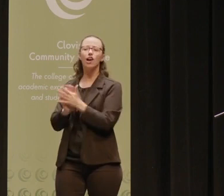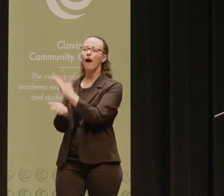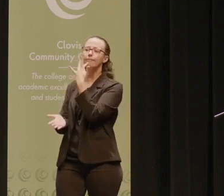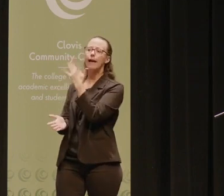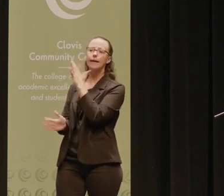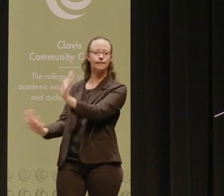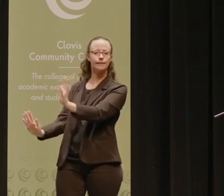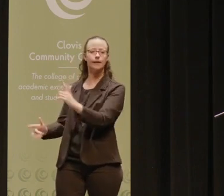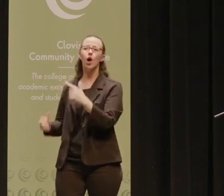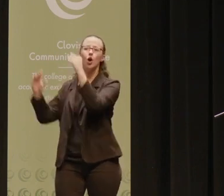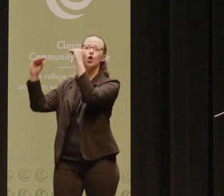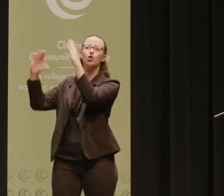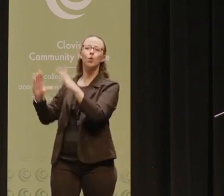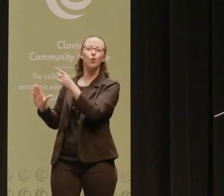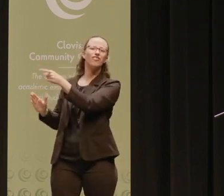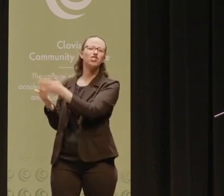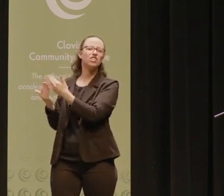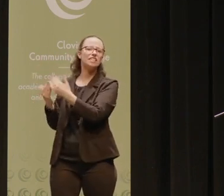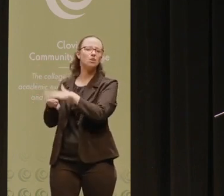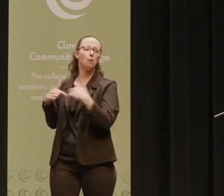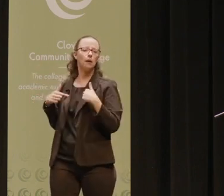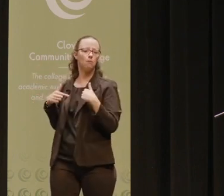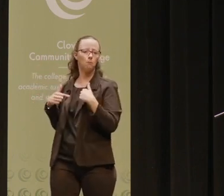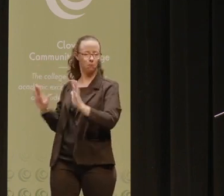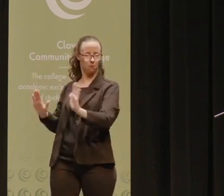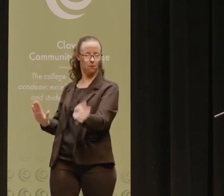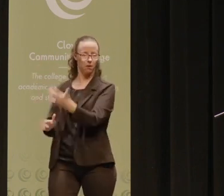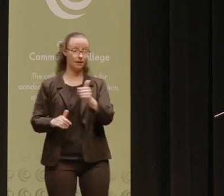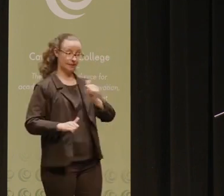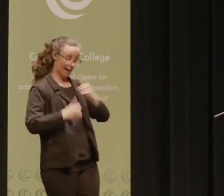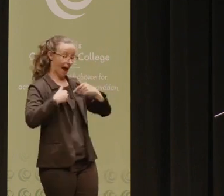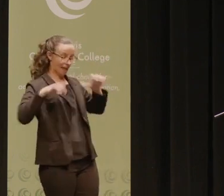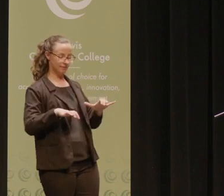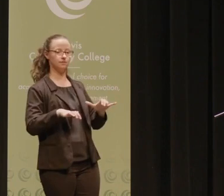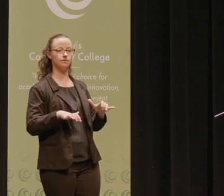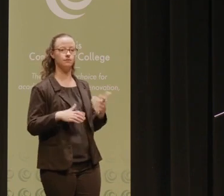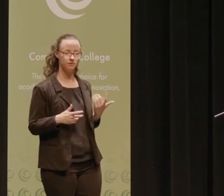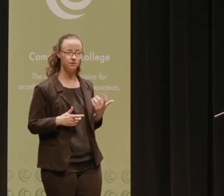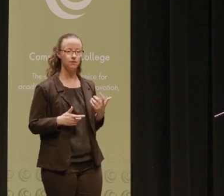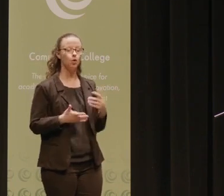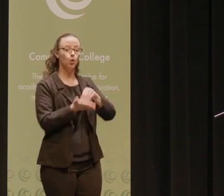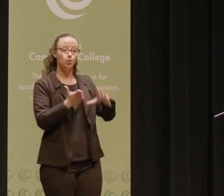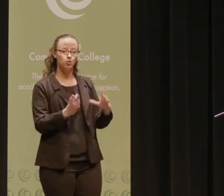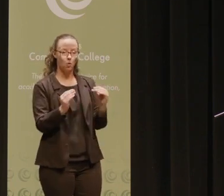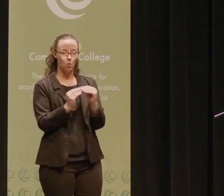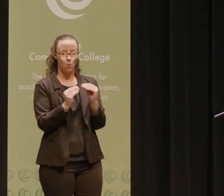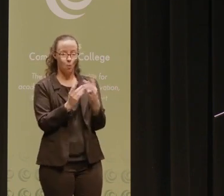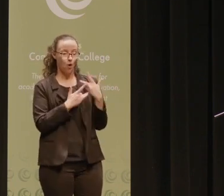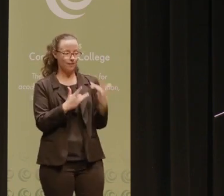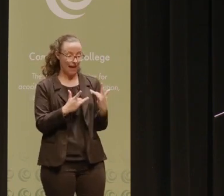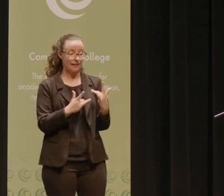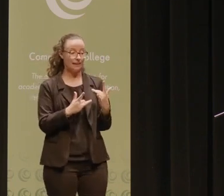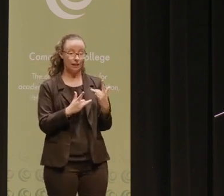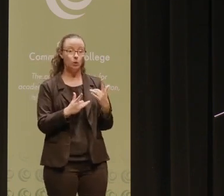or that the professor took it out easy on them. But this also means that students are much more likely to take ownership when things